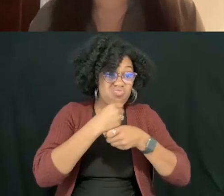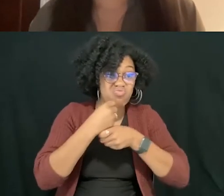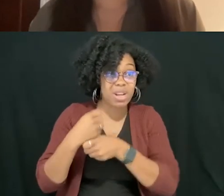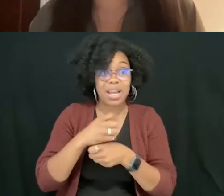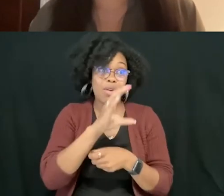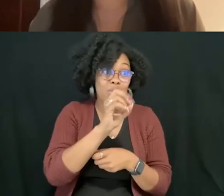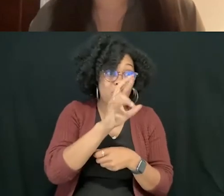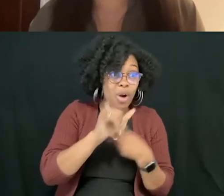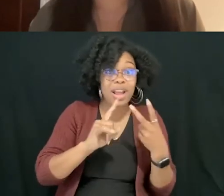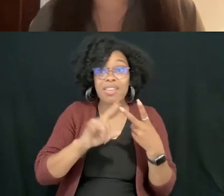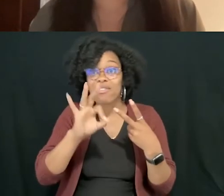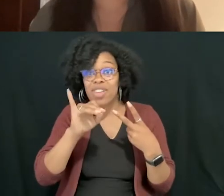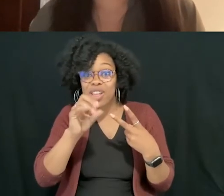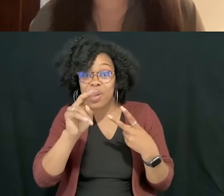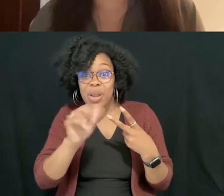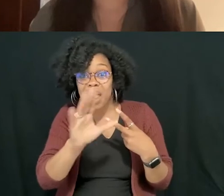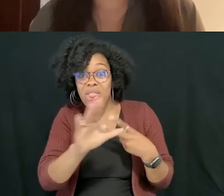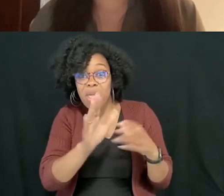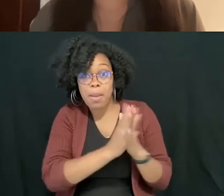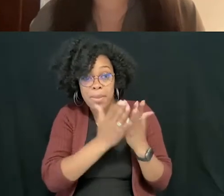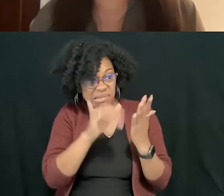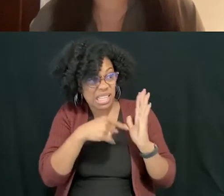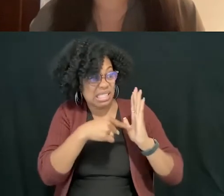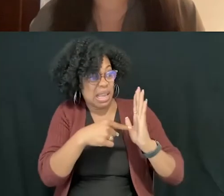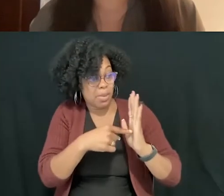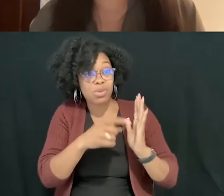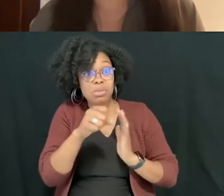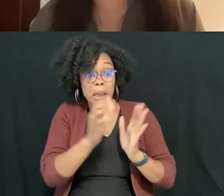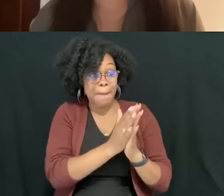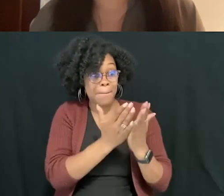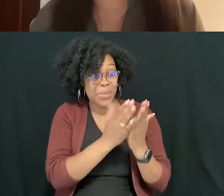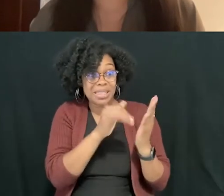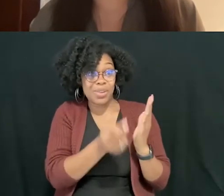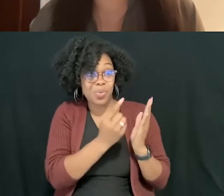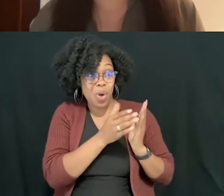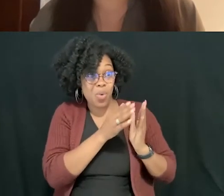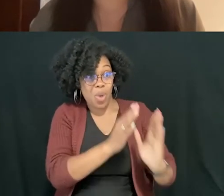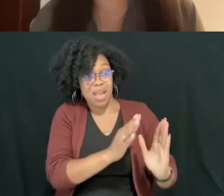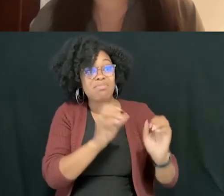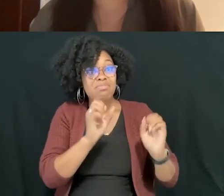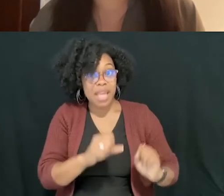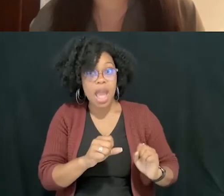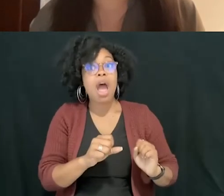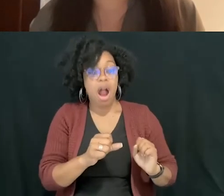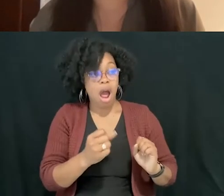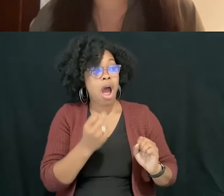are examples. Books are one way, right? That we can receive information that we can learn. It's